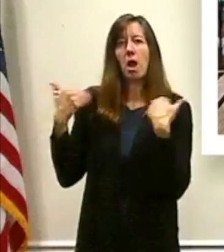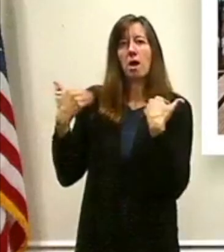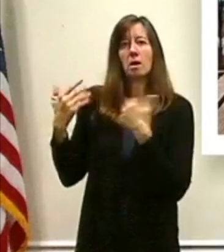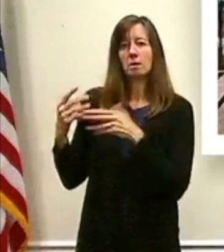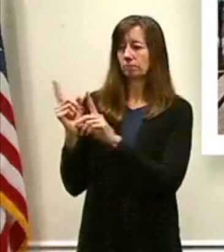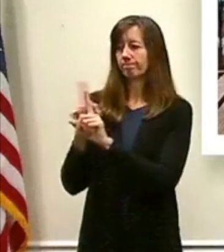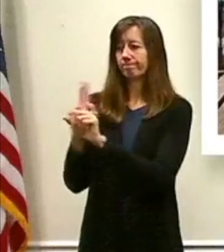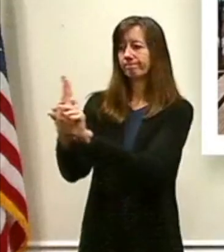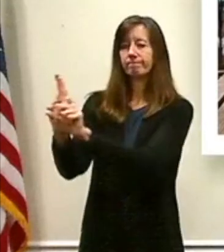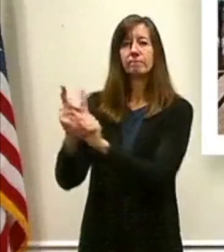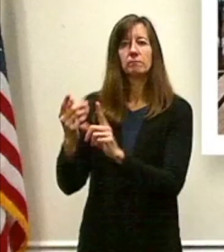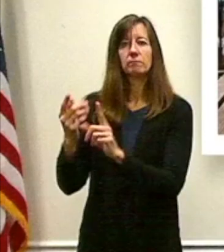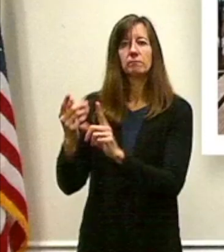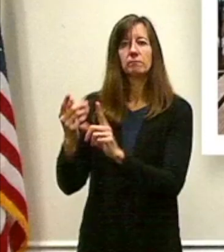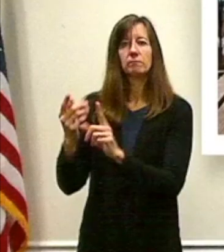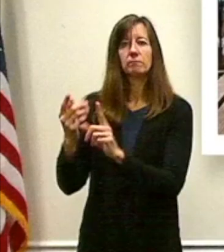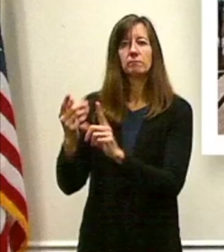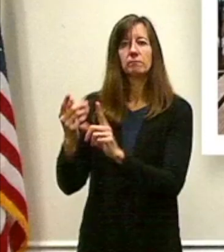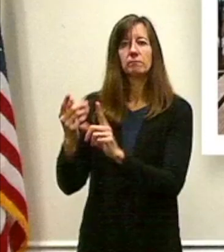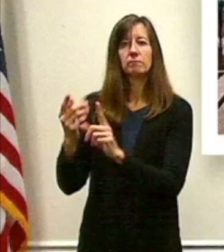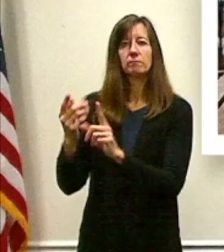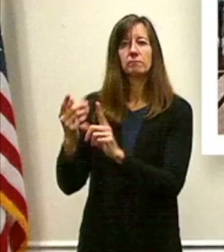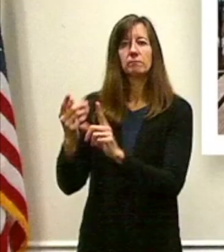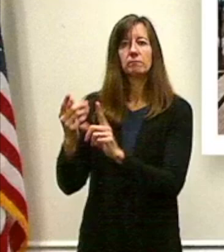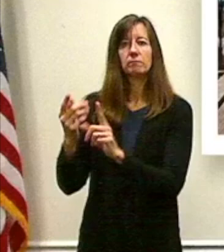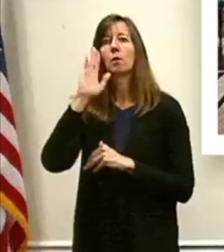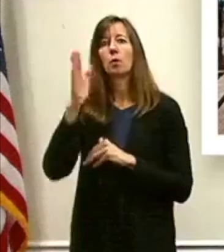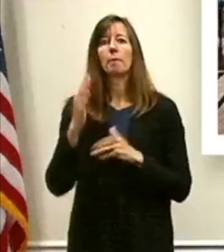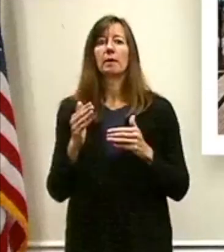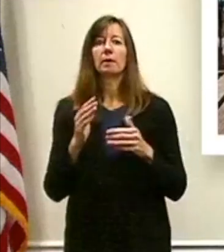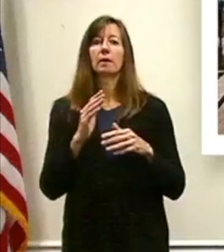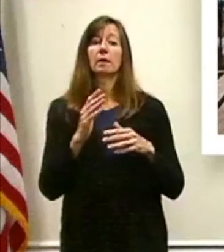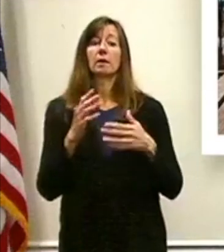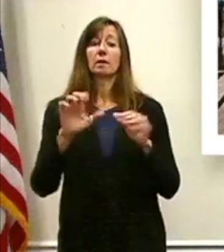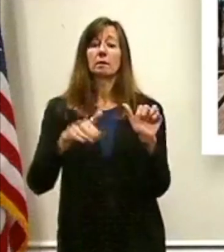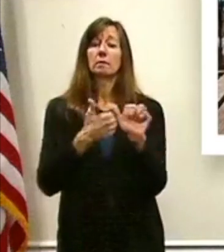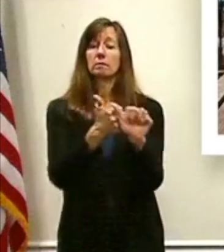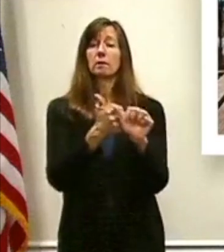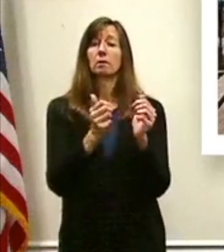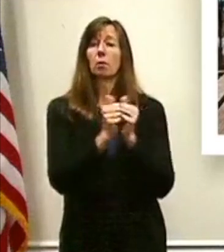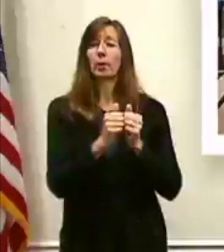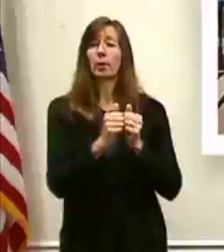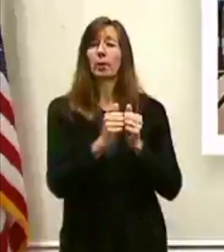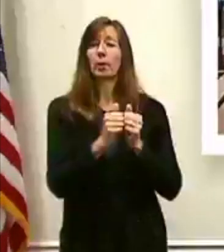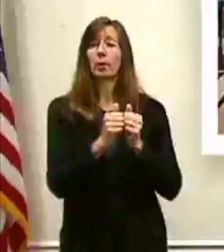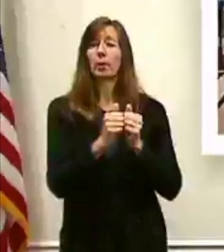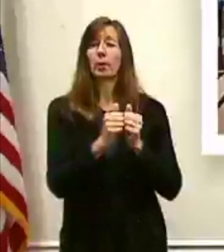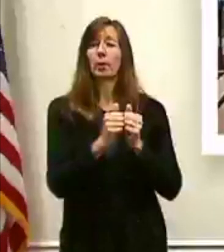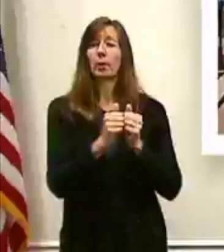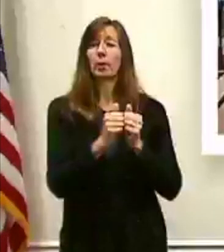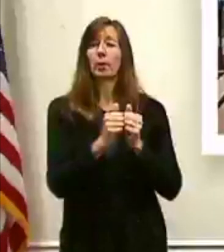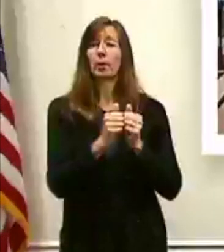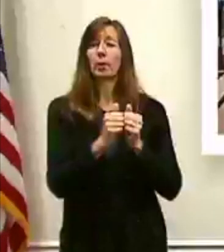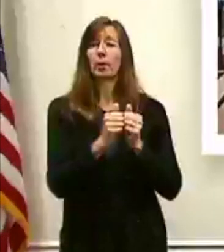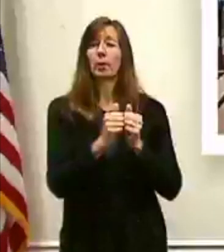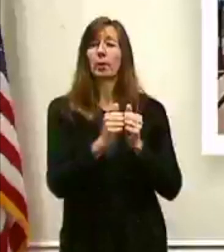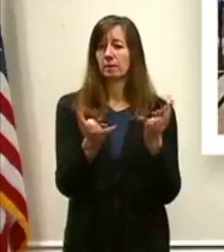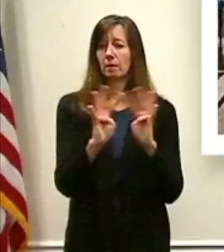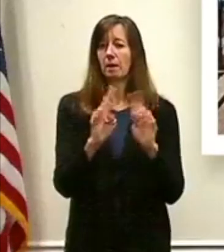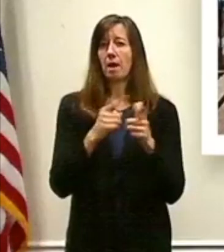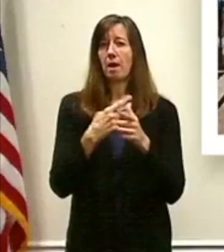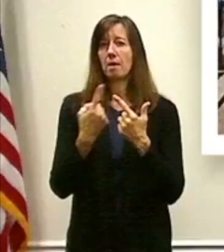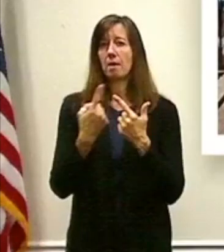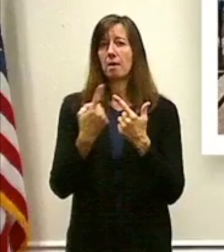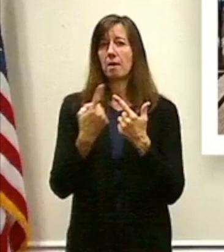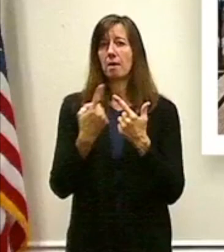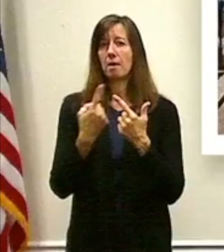has been underway with the Poughkeepsie Youth Cabinet, our Path to Promise, and our partners in youth services. A couple